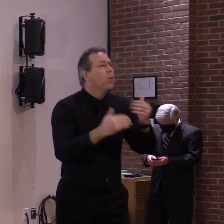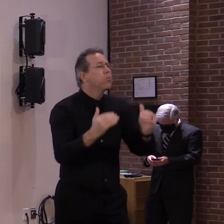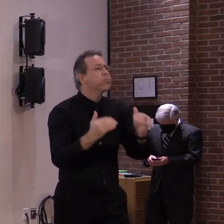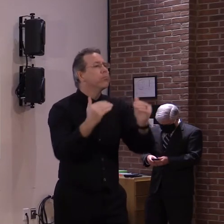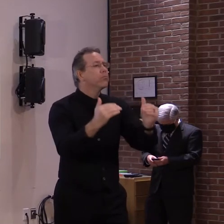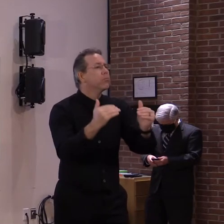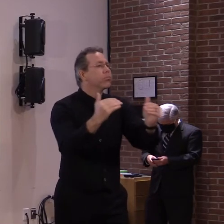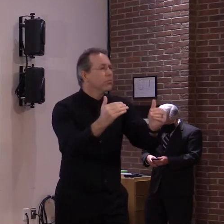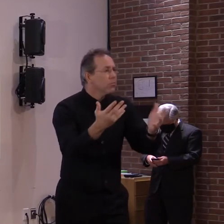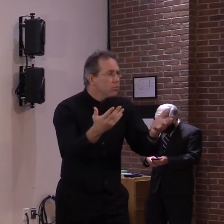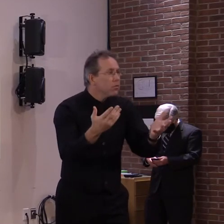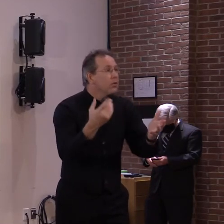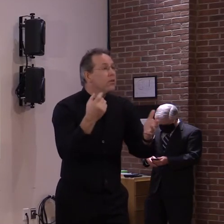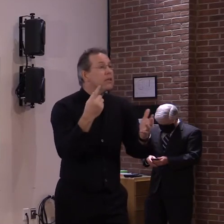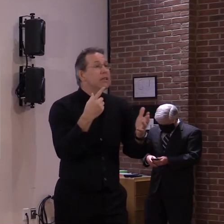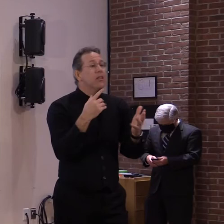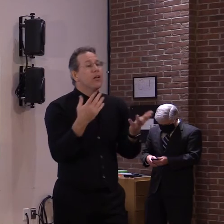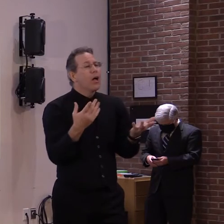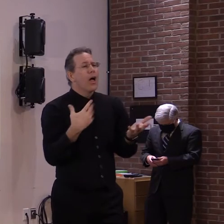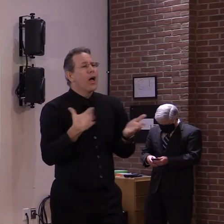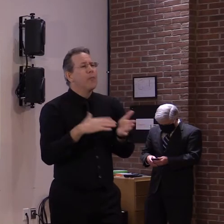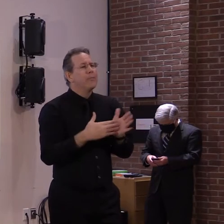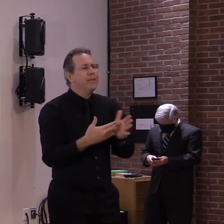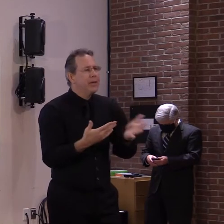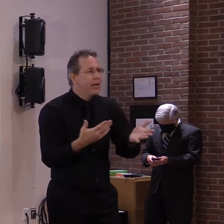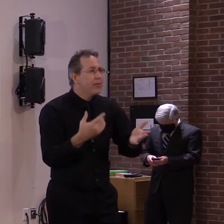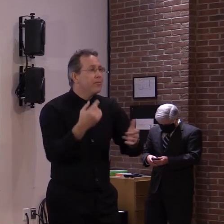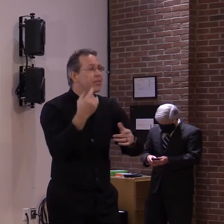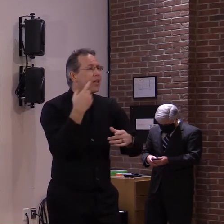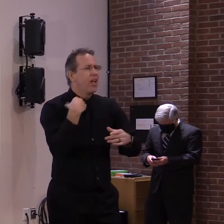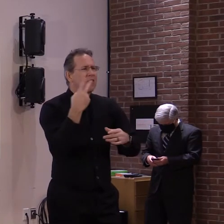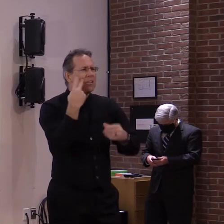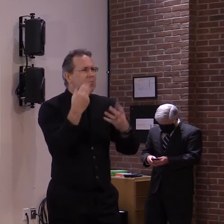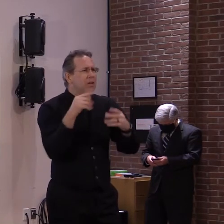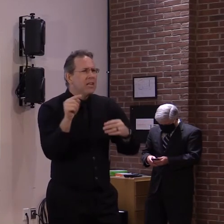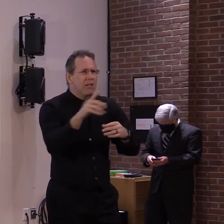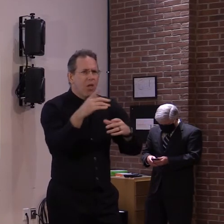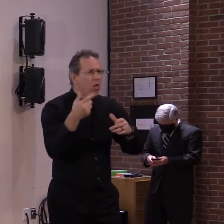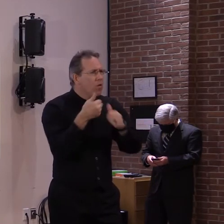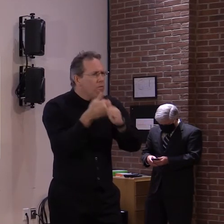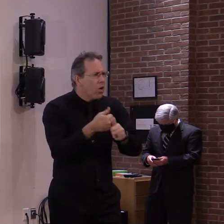exemplary safety in what's going on right now, obviously that would give us pause.